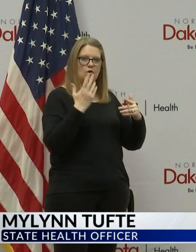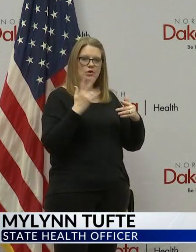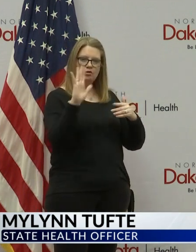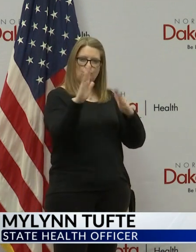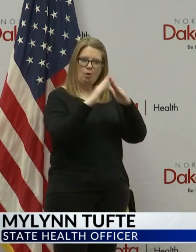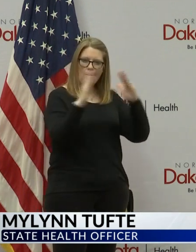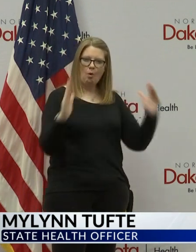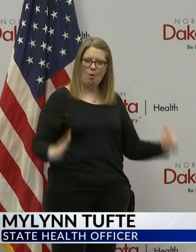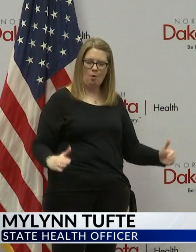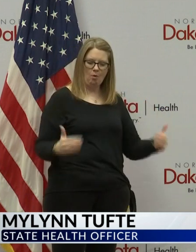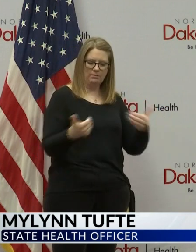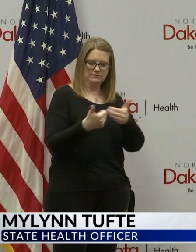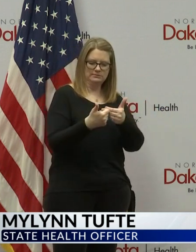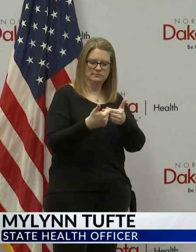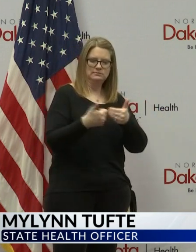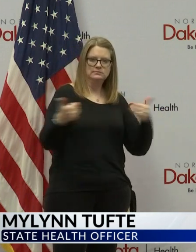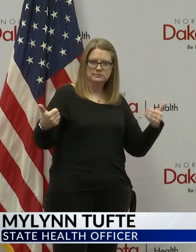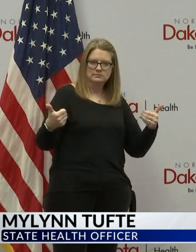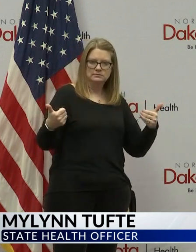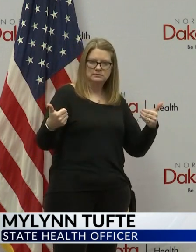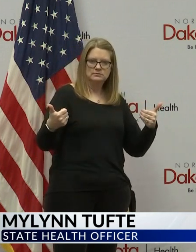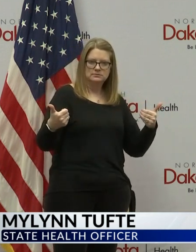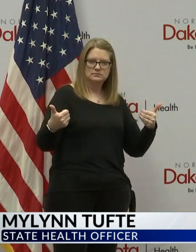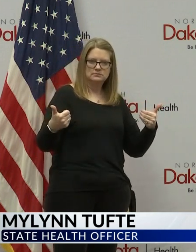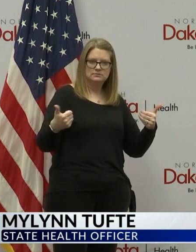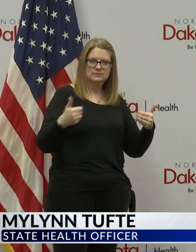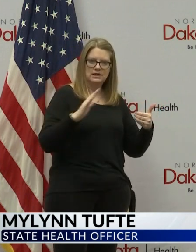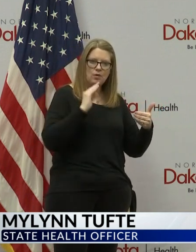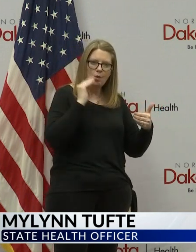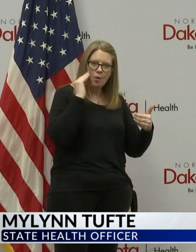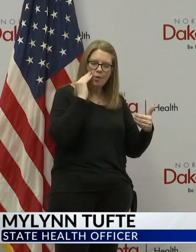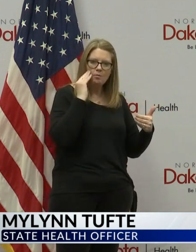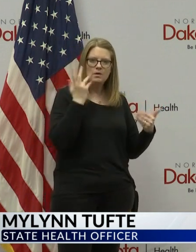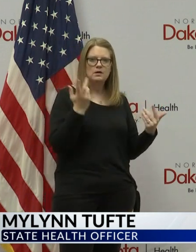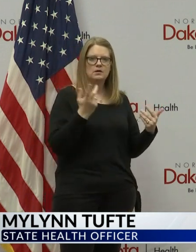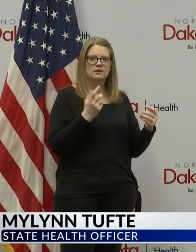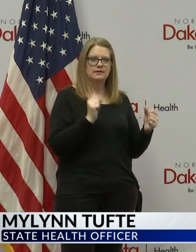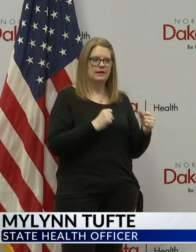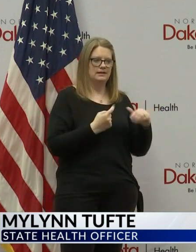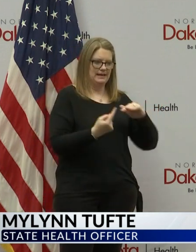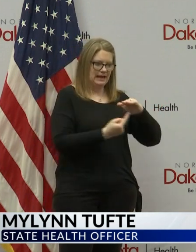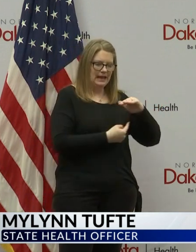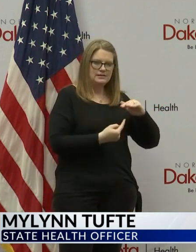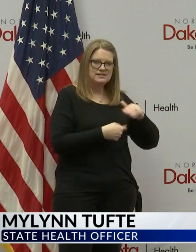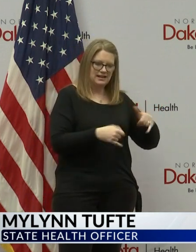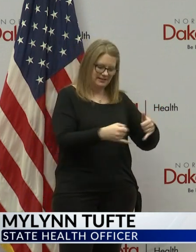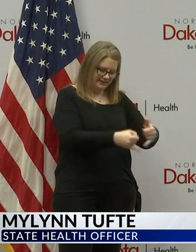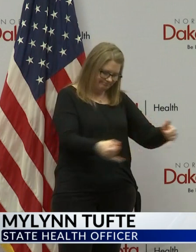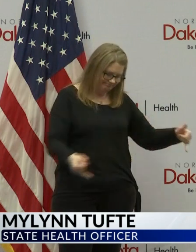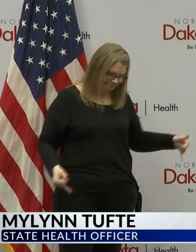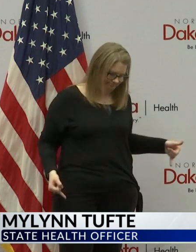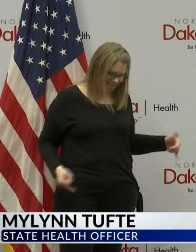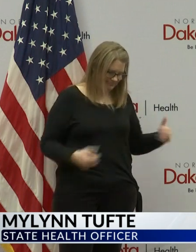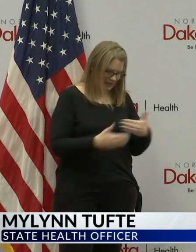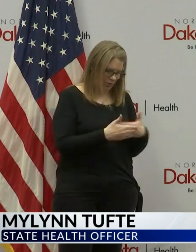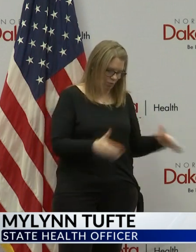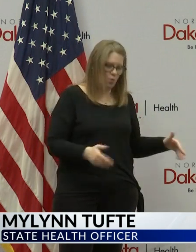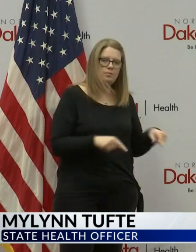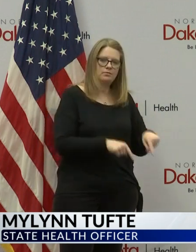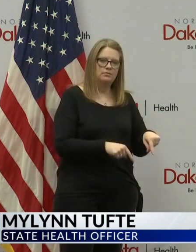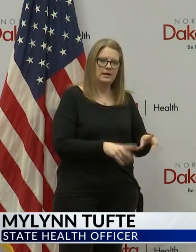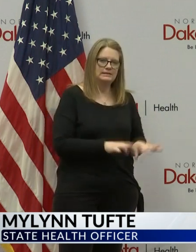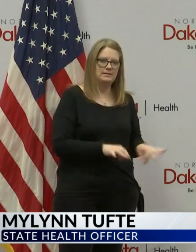contacts that you might expose yourself to in your household. If there's a way that you could isolate from them, that would be very important.